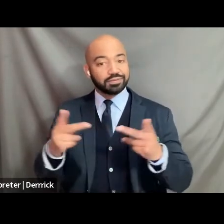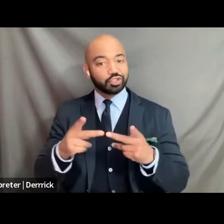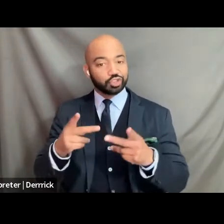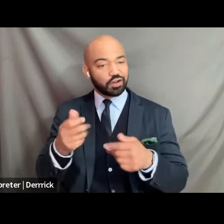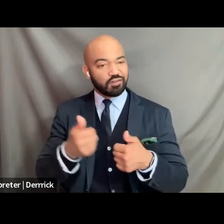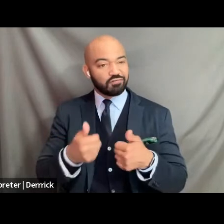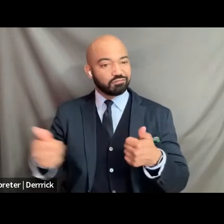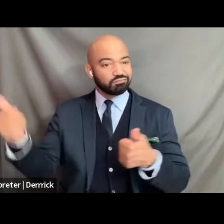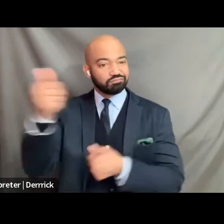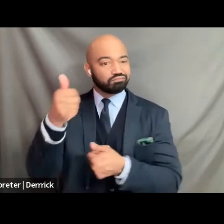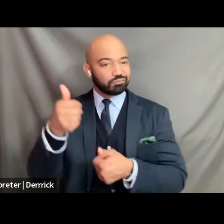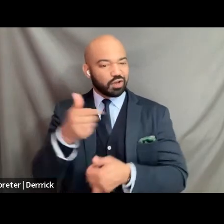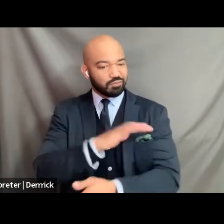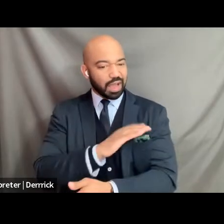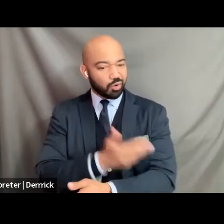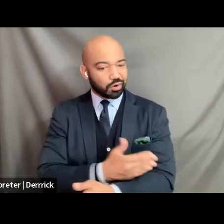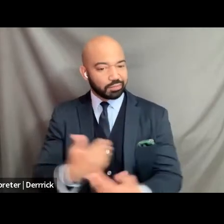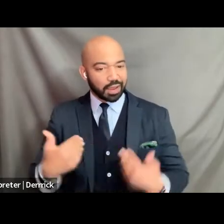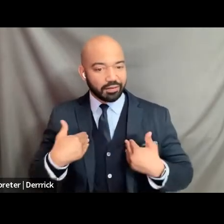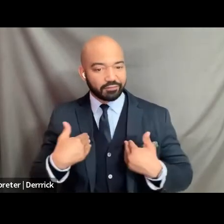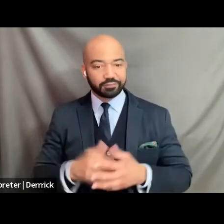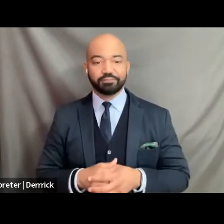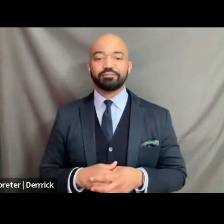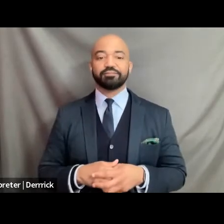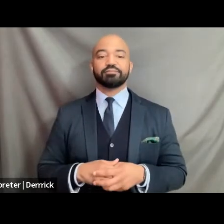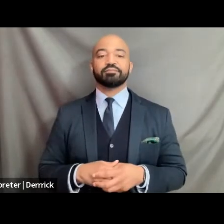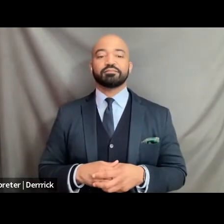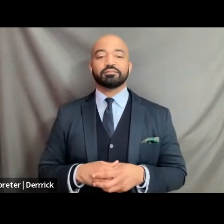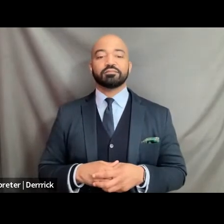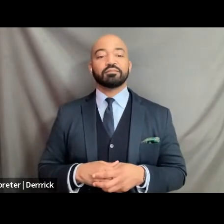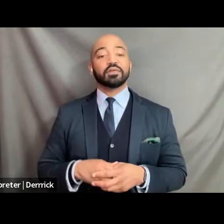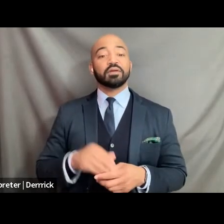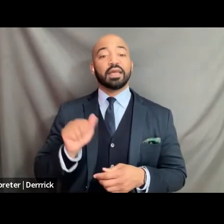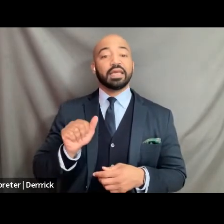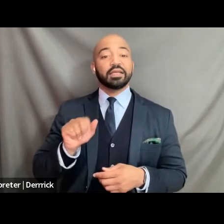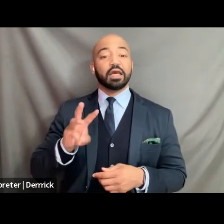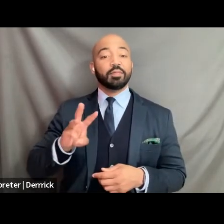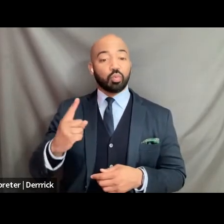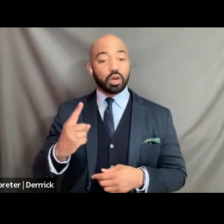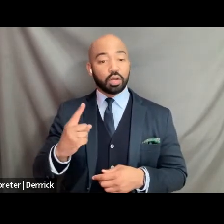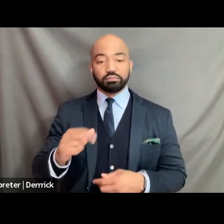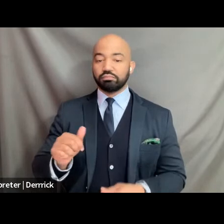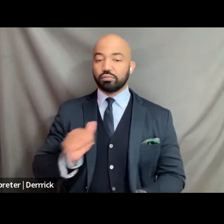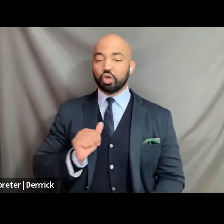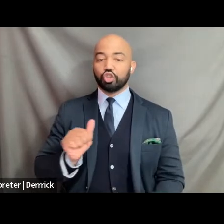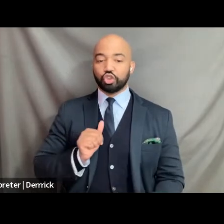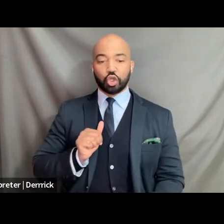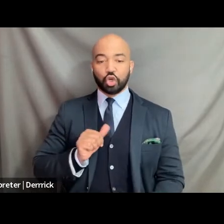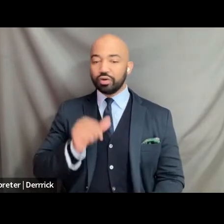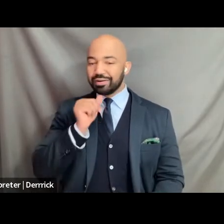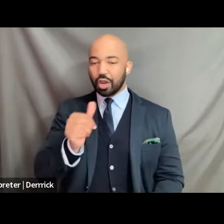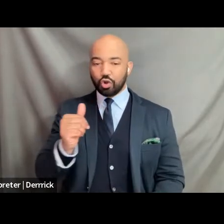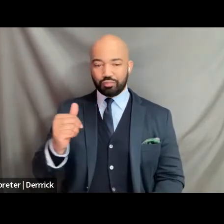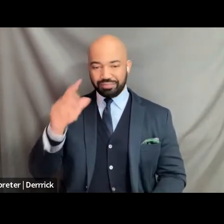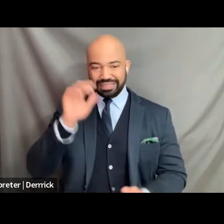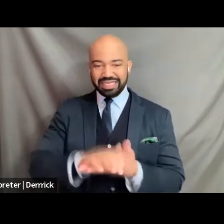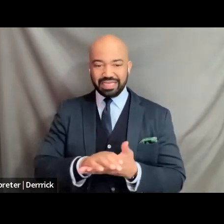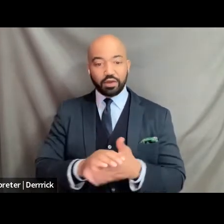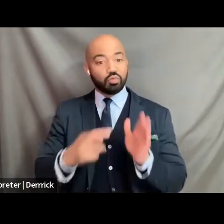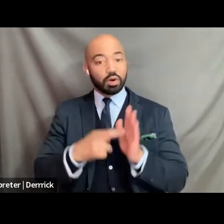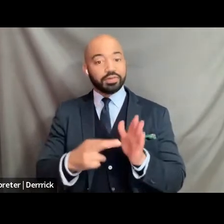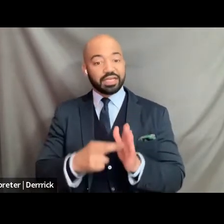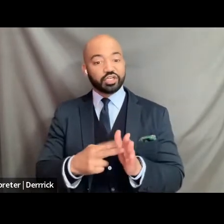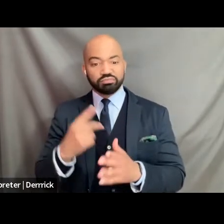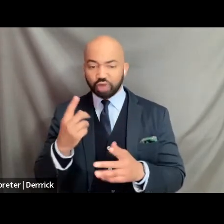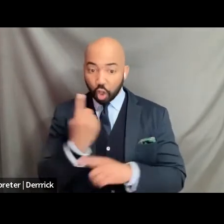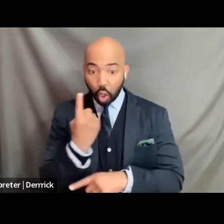i do not believe and awn does not believe that representation by itself is going to get us to